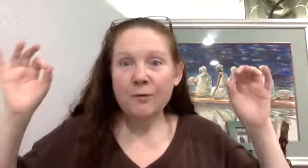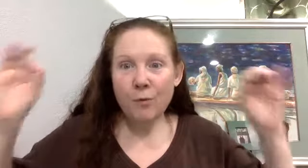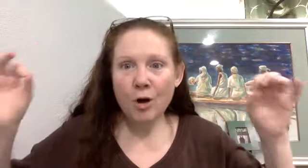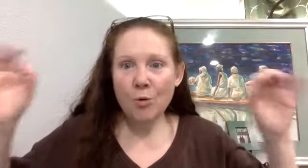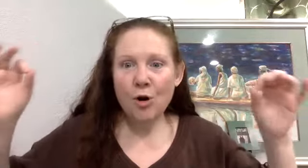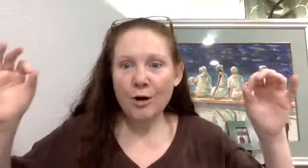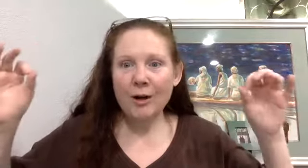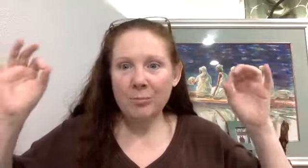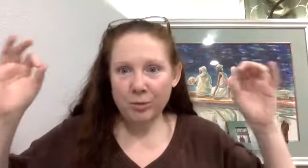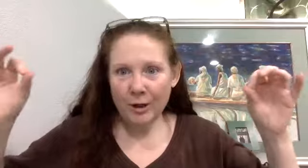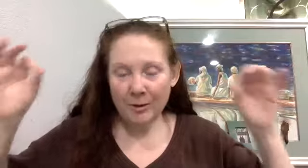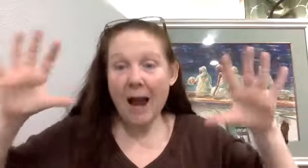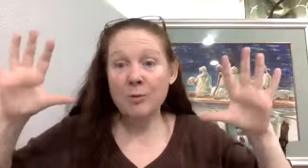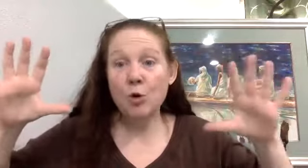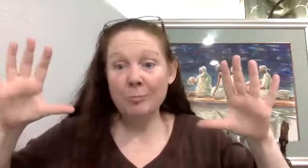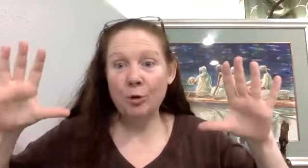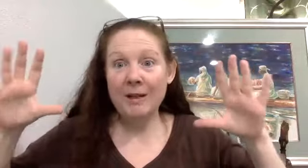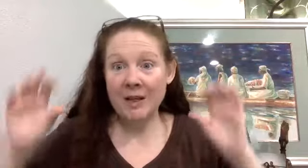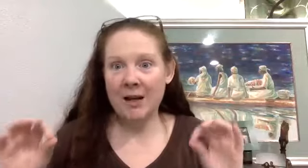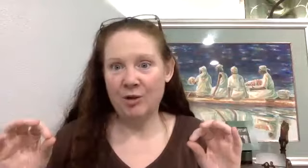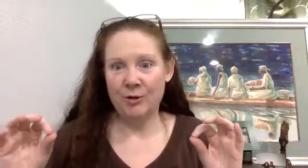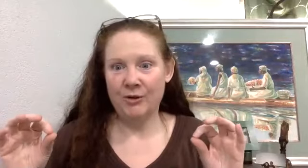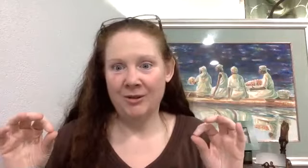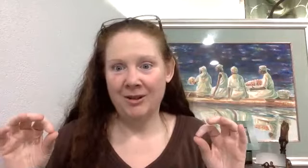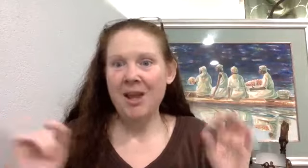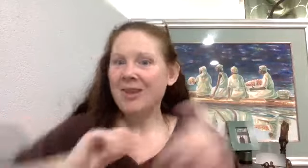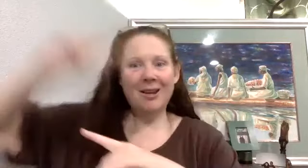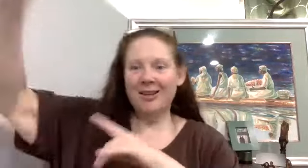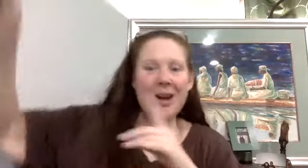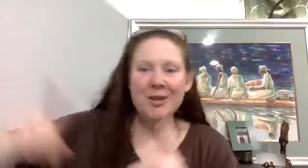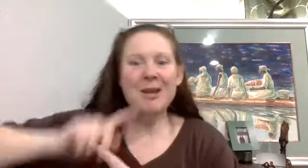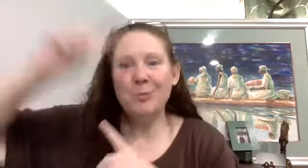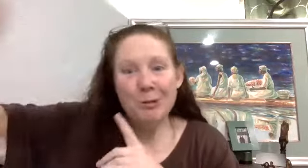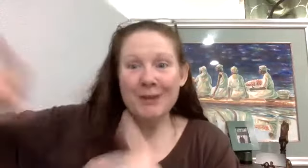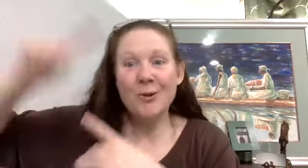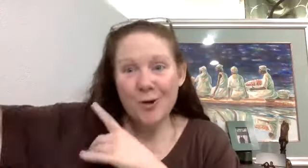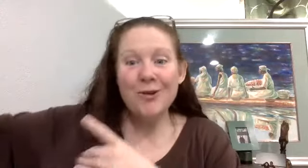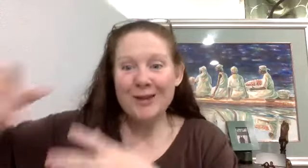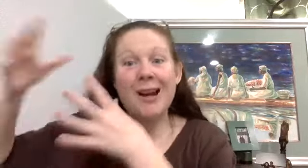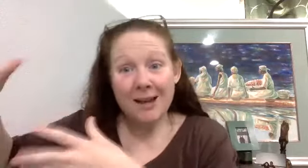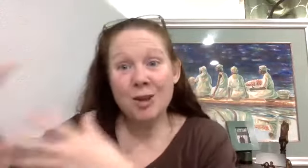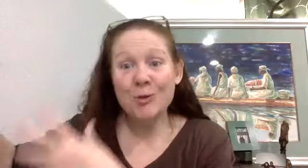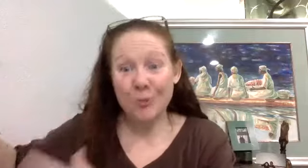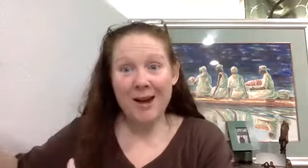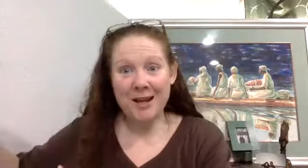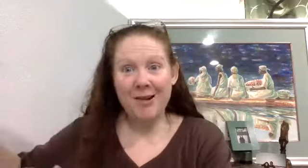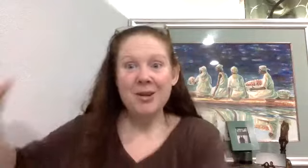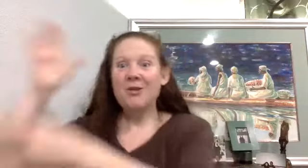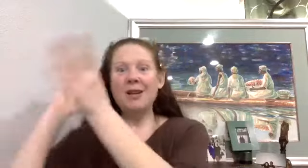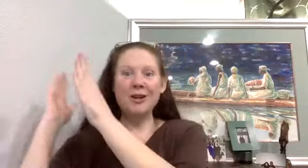four more employee, times more employees than customers. The, you know, the employees are ordering the customers around now. You have to